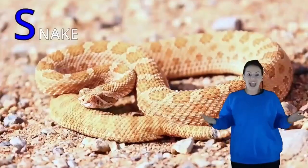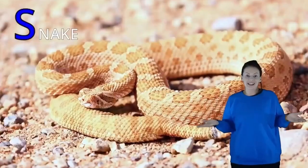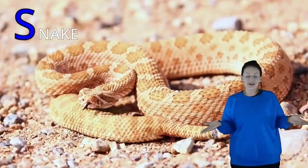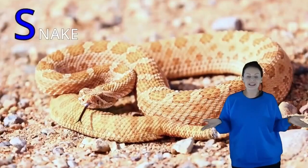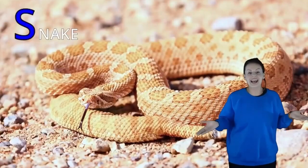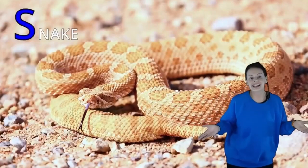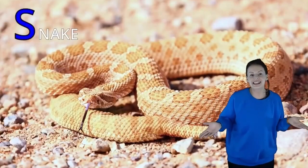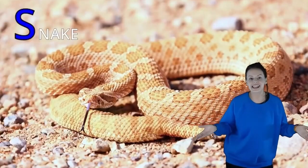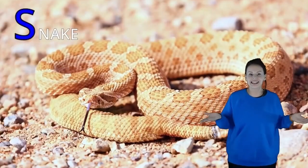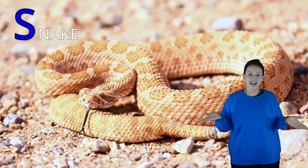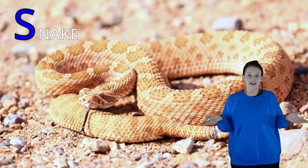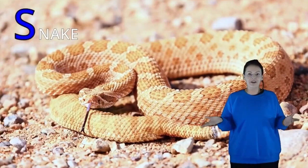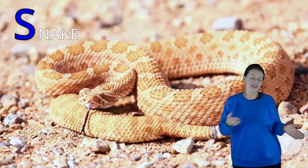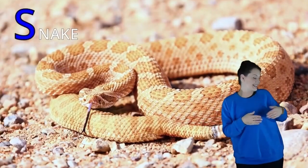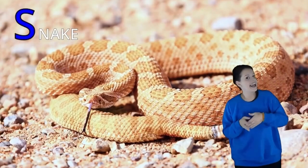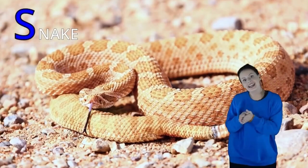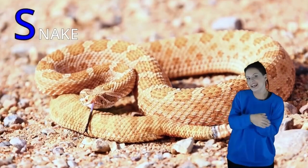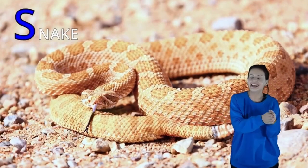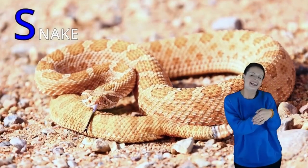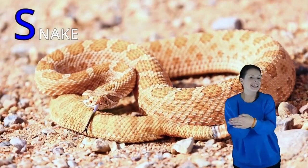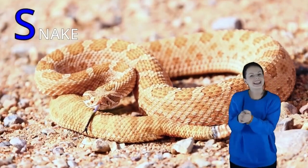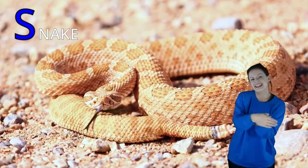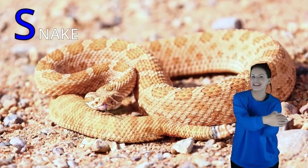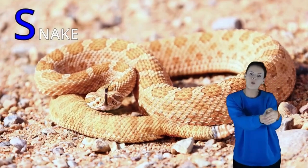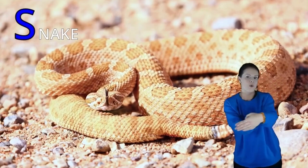S goes S-S-S for Snake